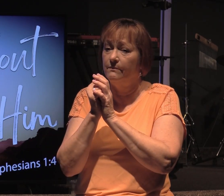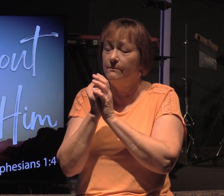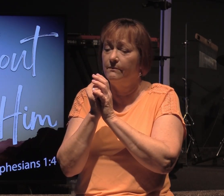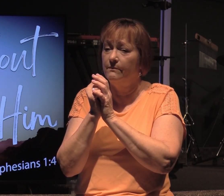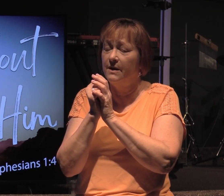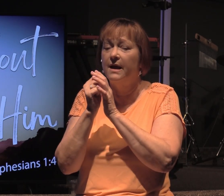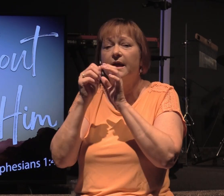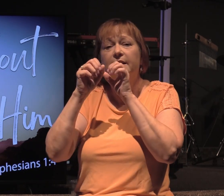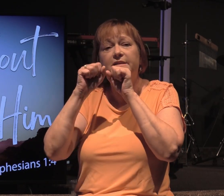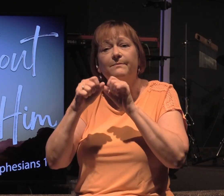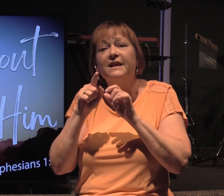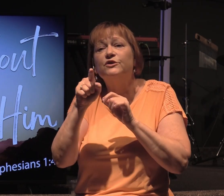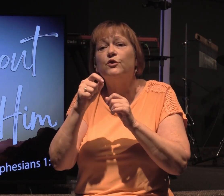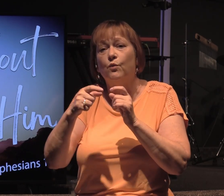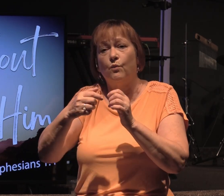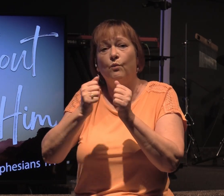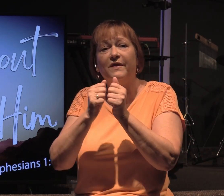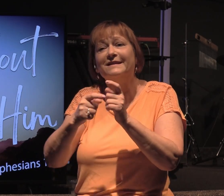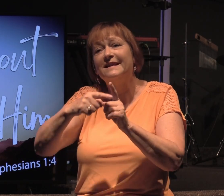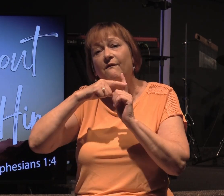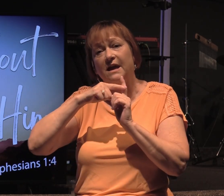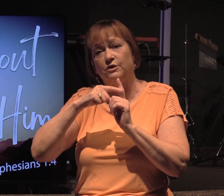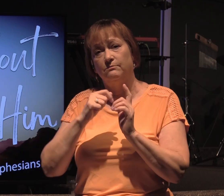has blessed you with salvation.